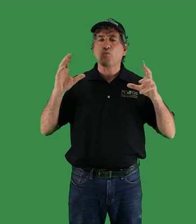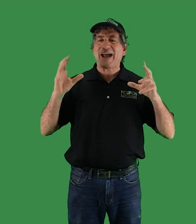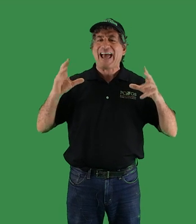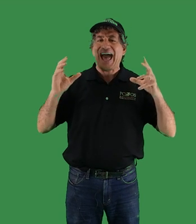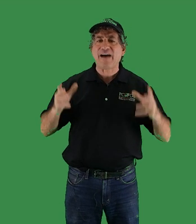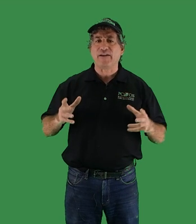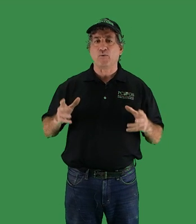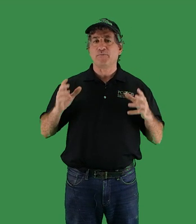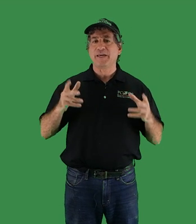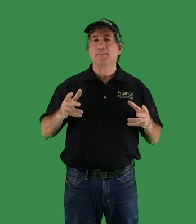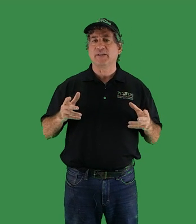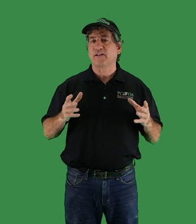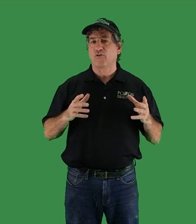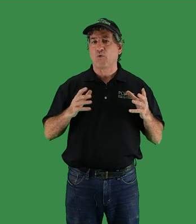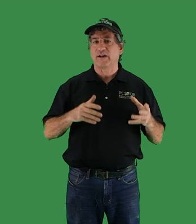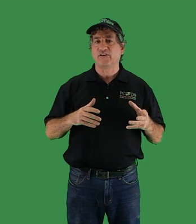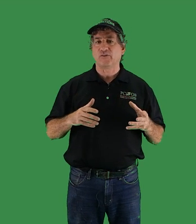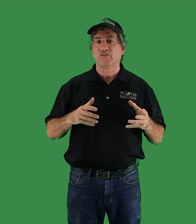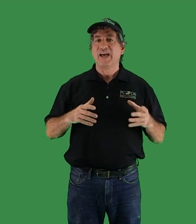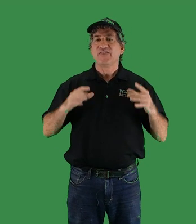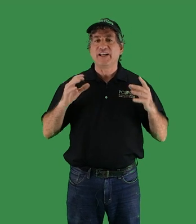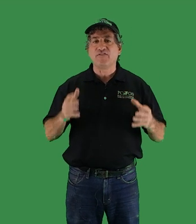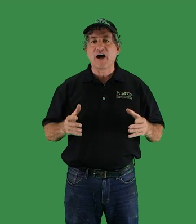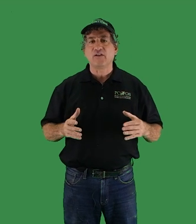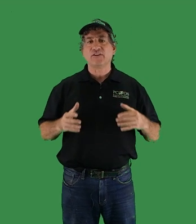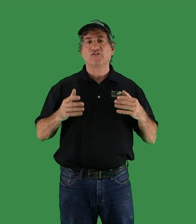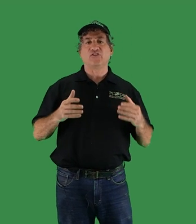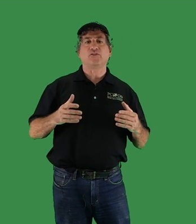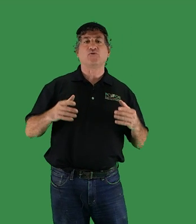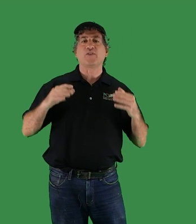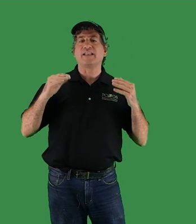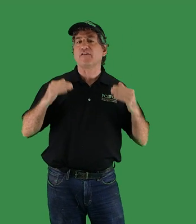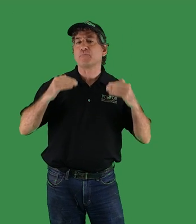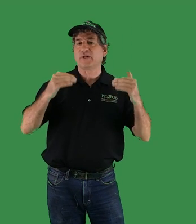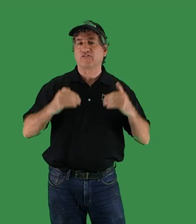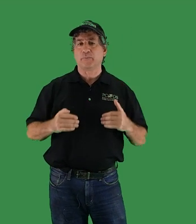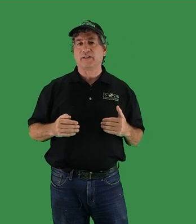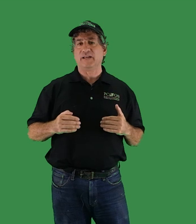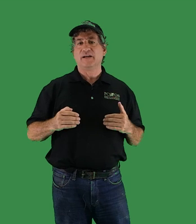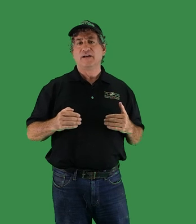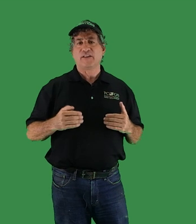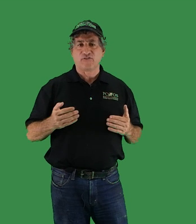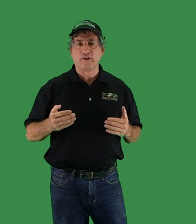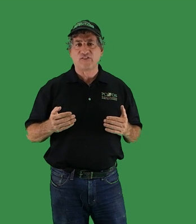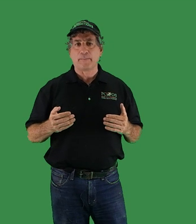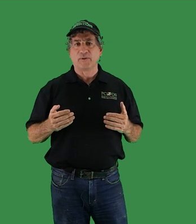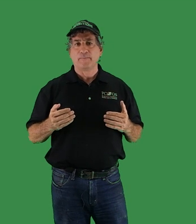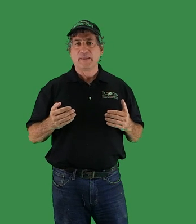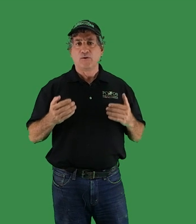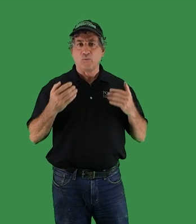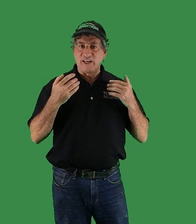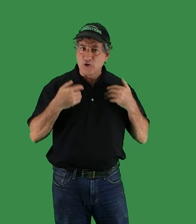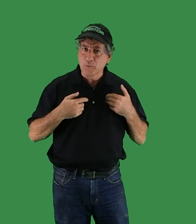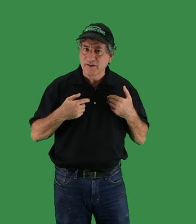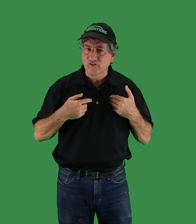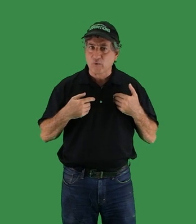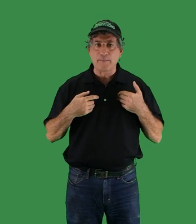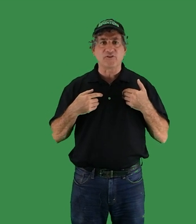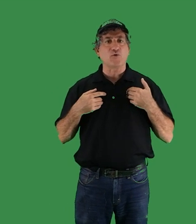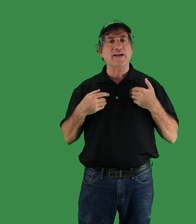wreaked havoc with people and other organisms that evolved in systems with enough predictability that, for example, we humans were able to create